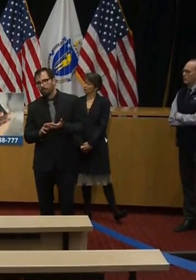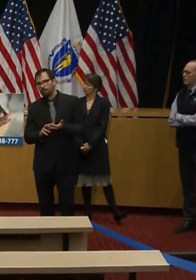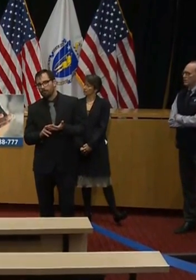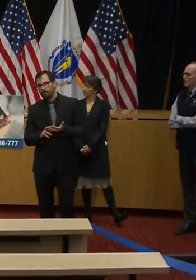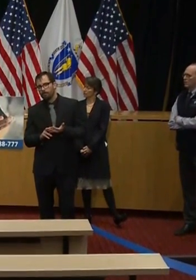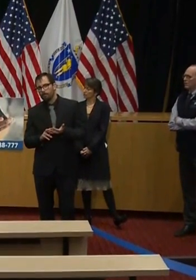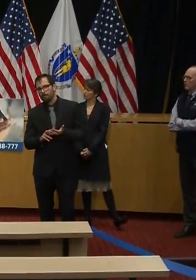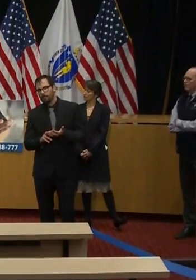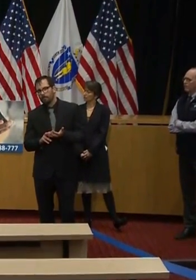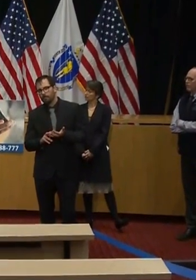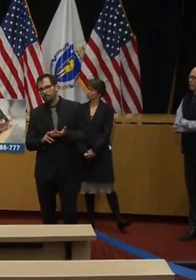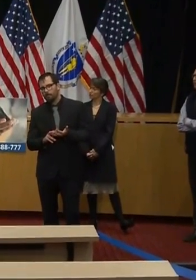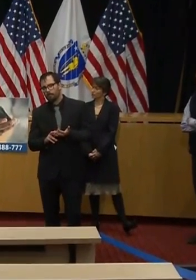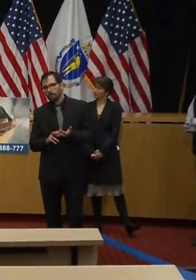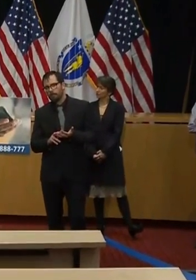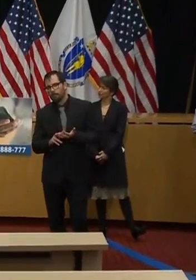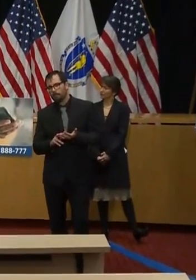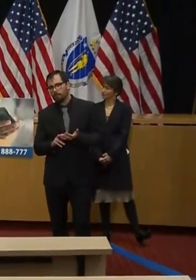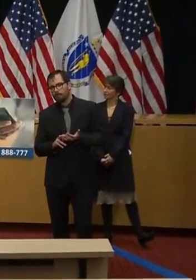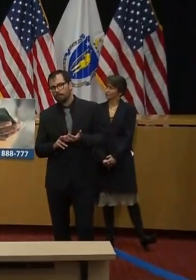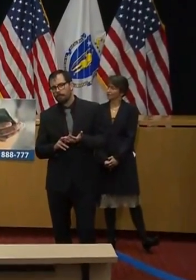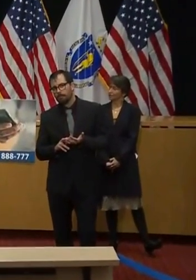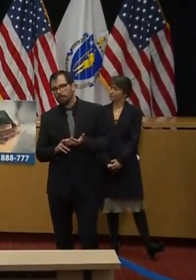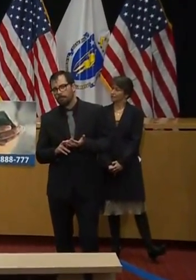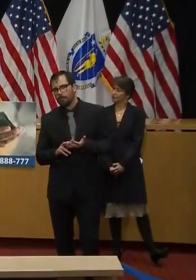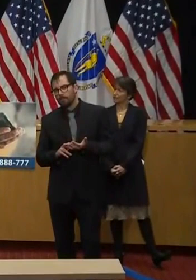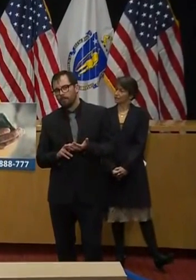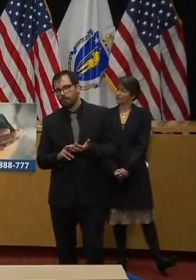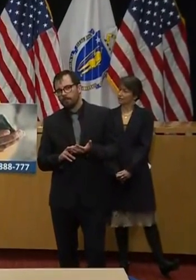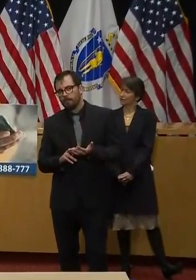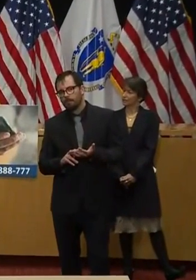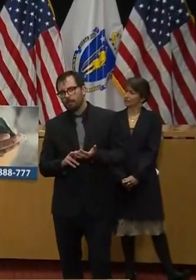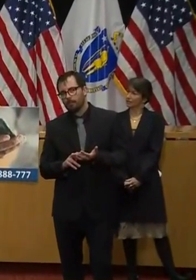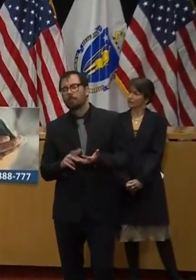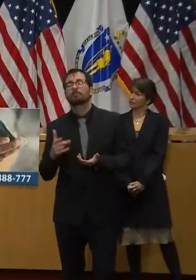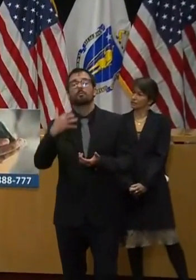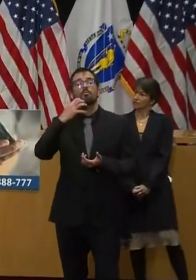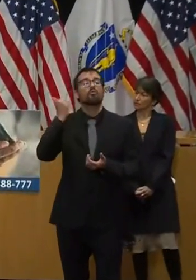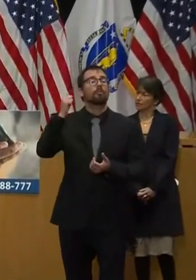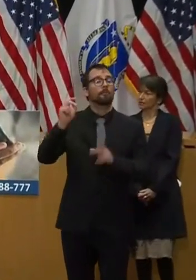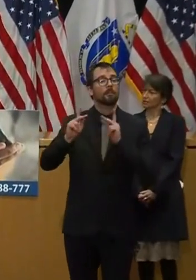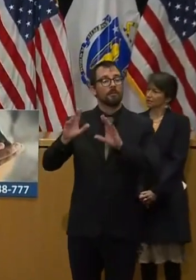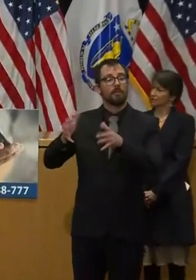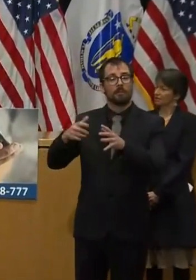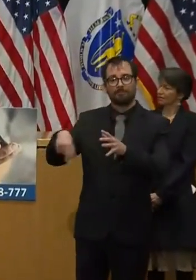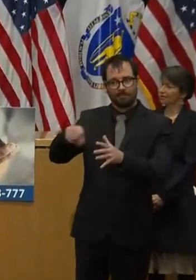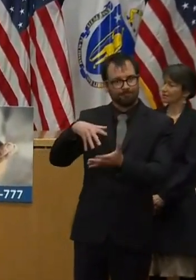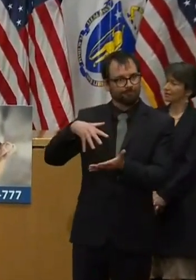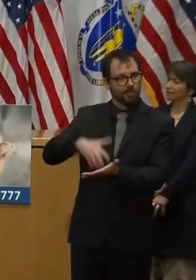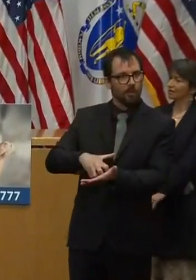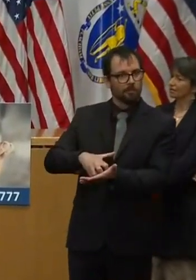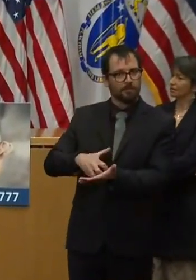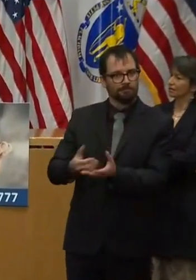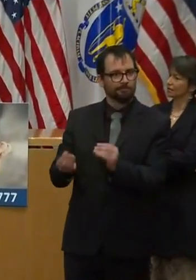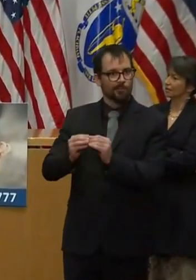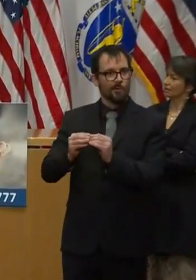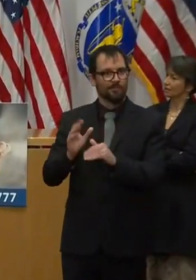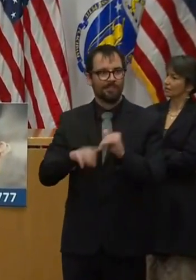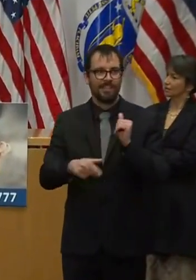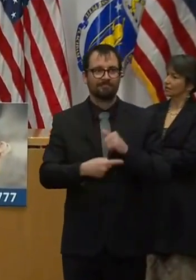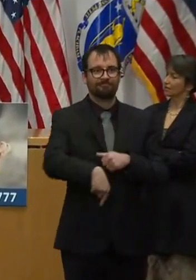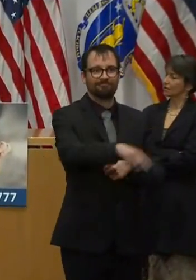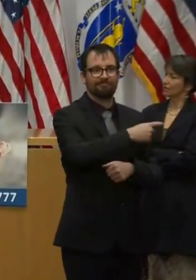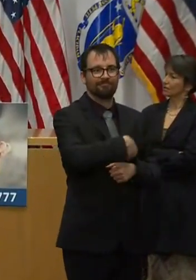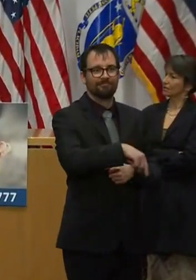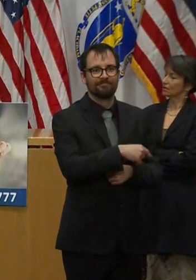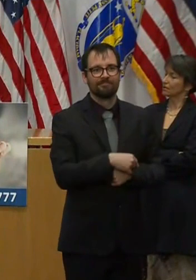So, as we know, individuals who are older adults with underlying medical conditions, of course, are more prone and more vulnerable